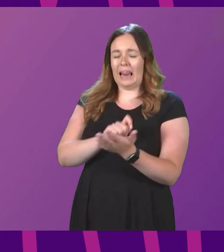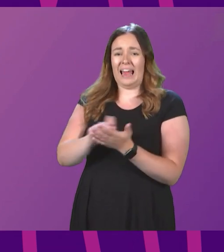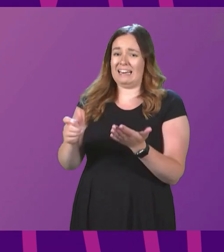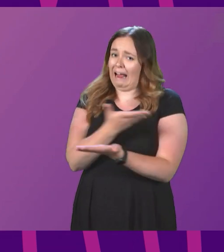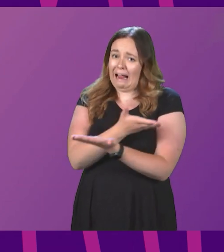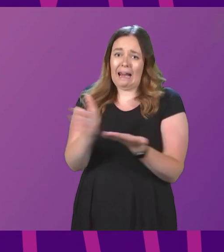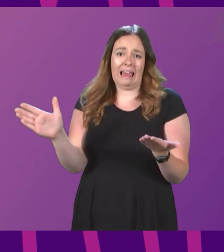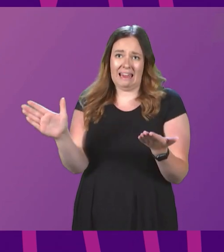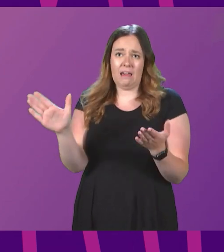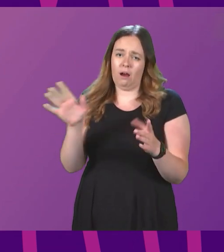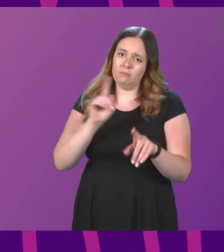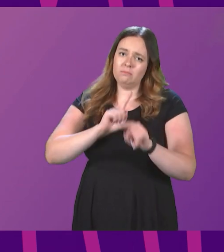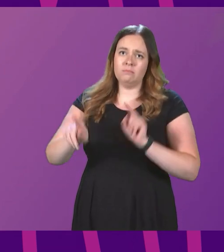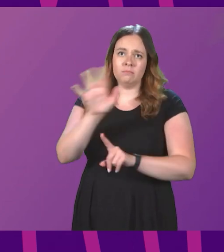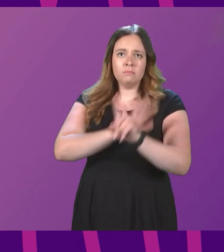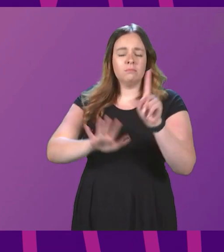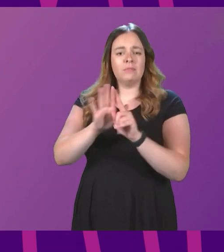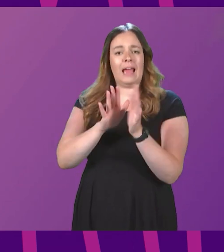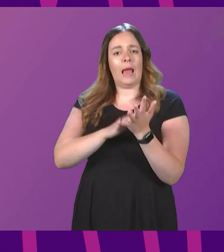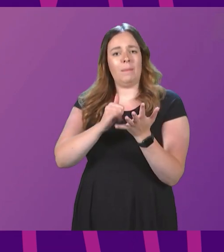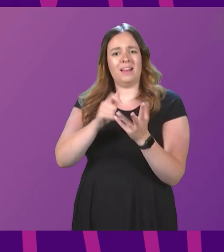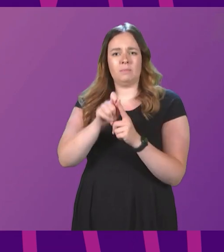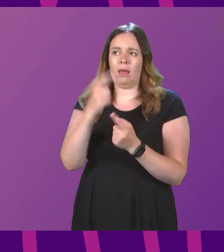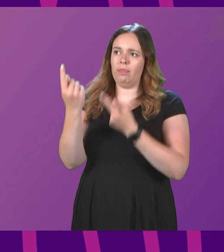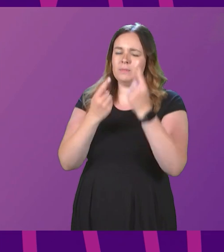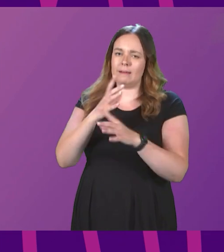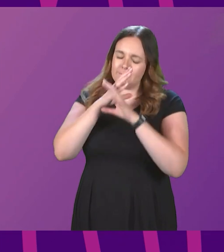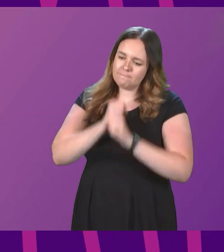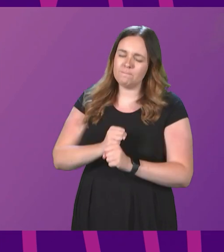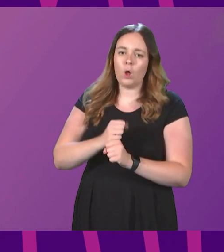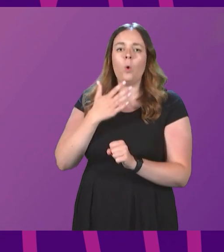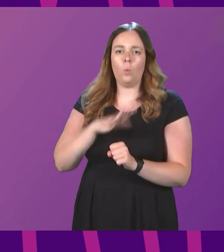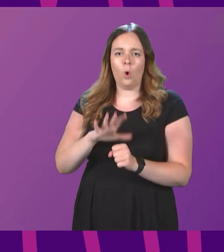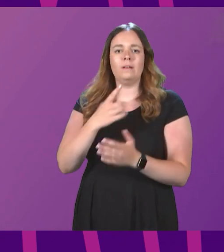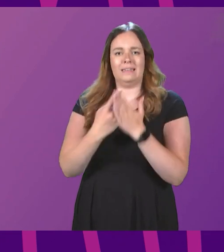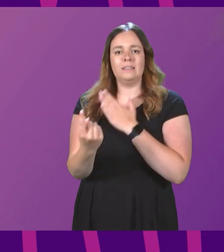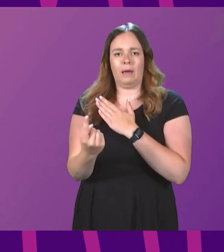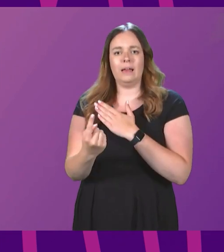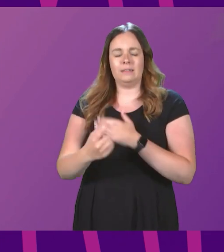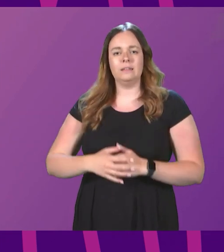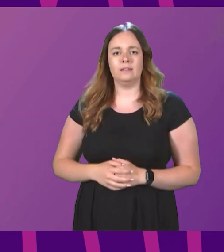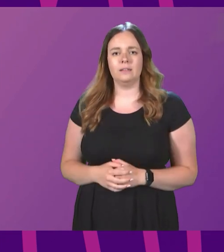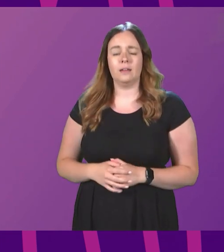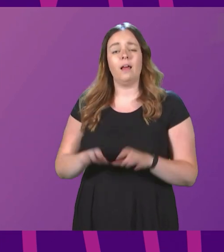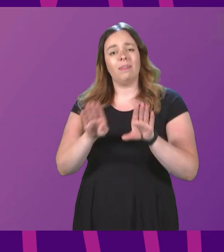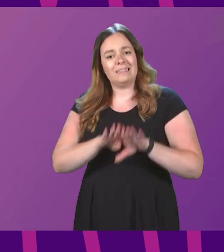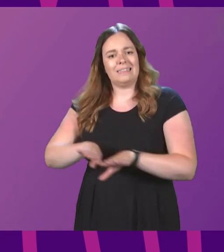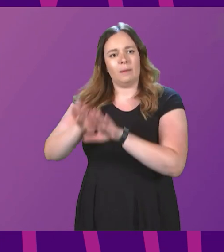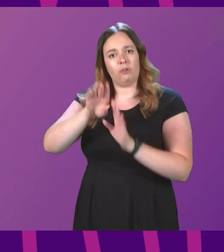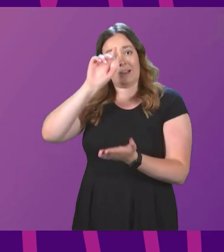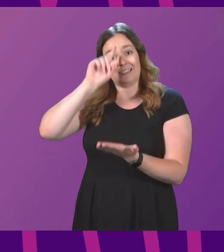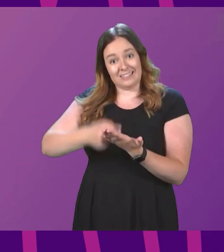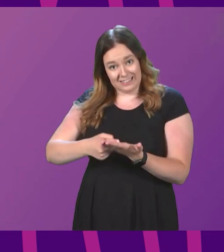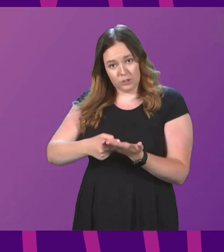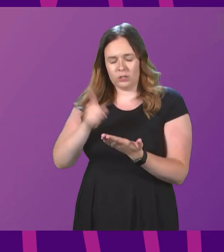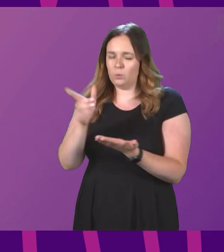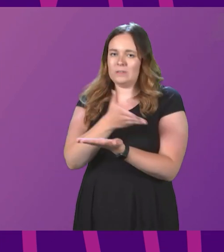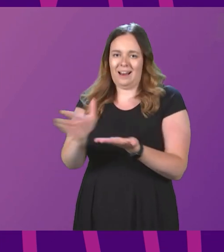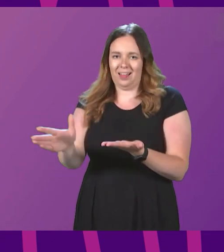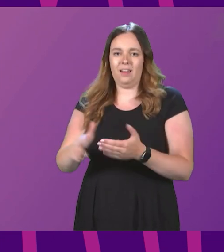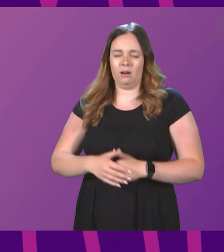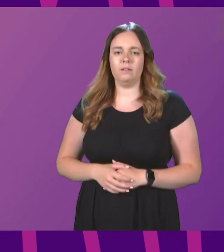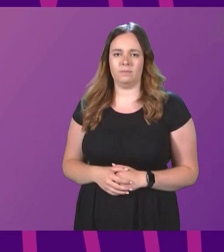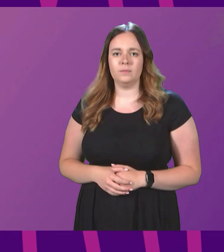majority of MSPs committed to that outcome. The democratic decision was clear.